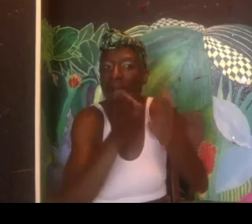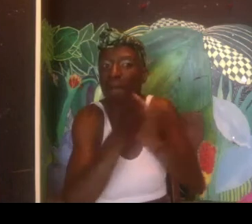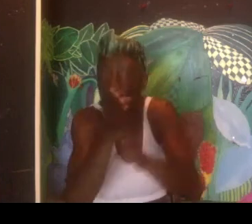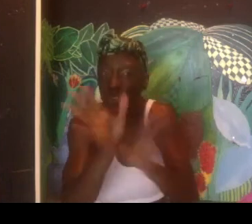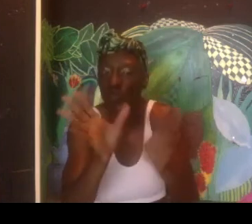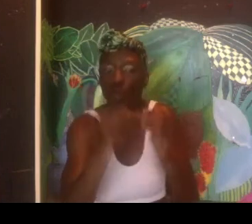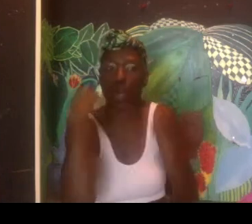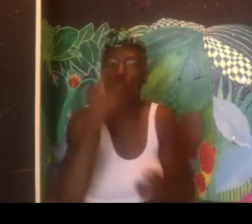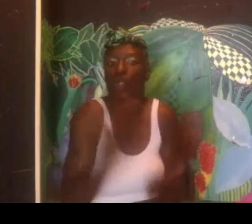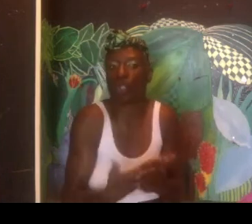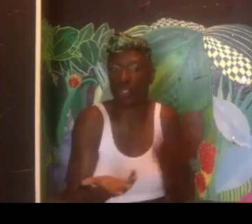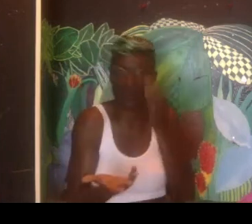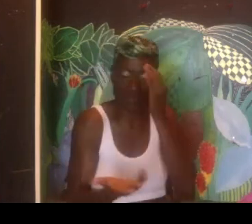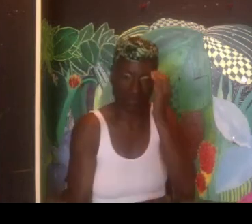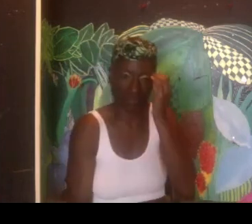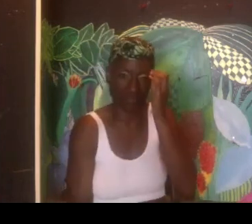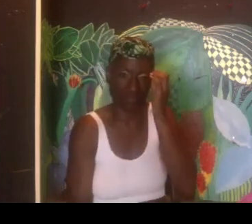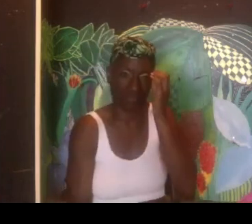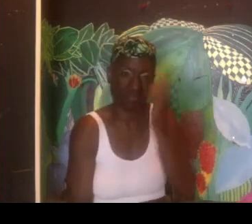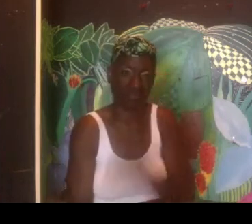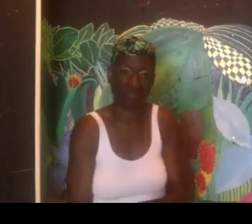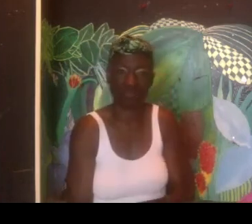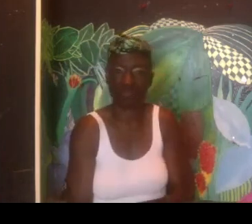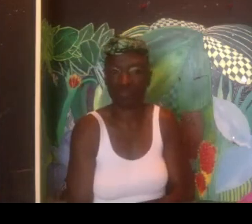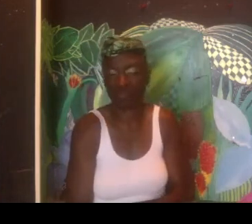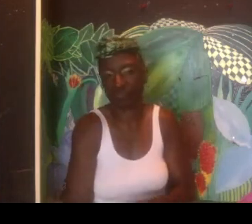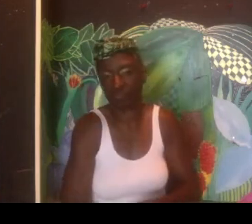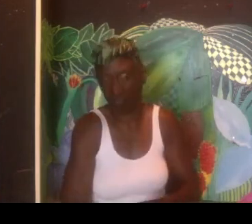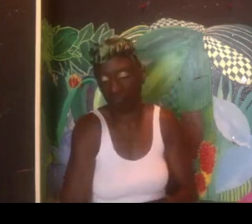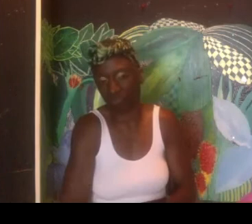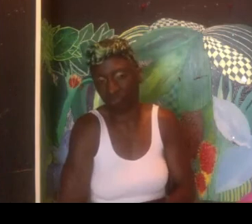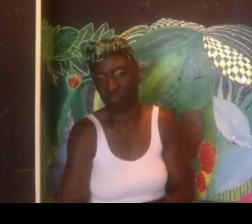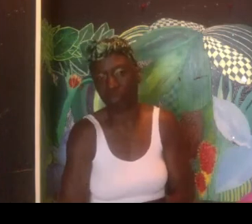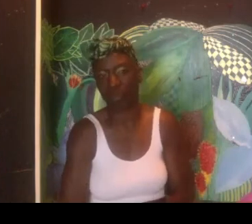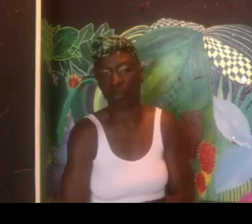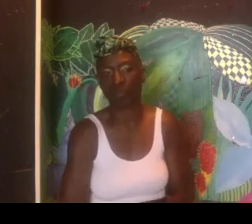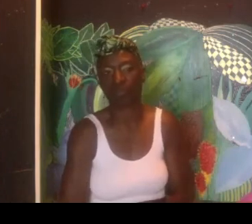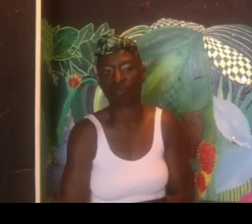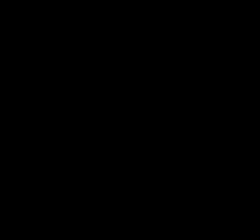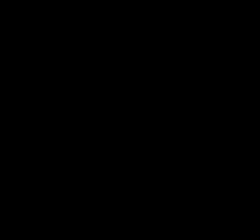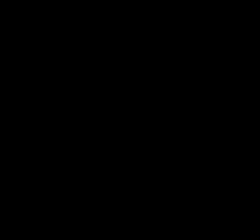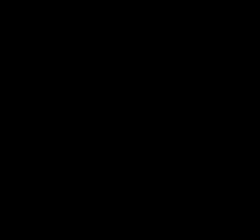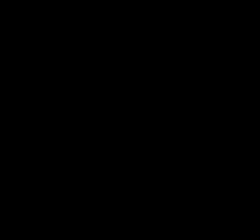two things are so key. It's the skill and the representation. And then everything would, would be really great.